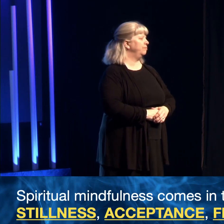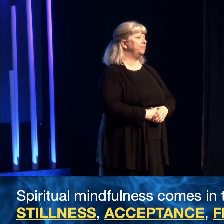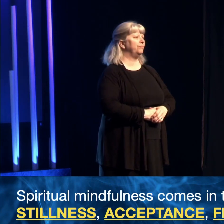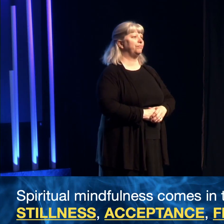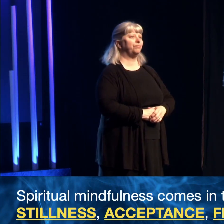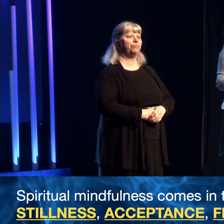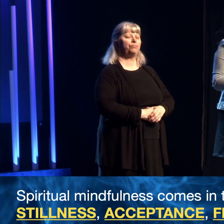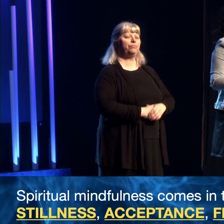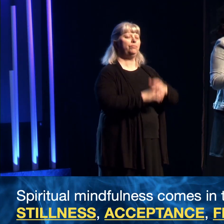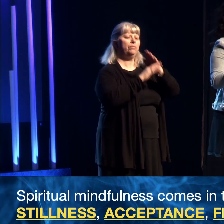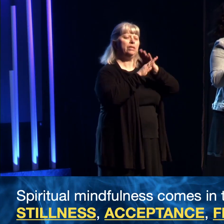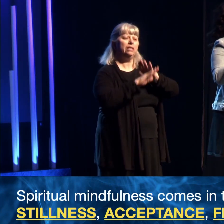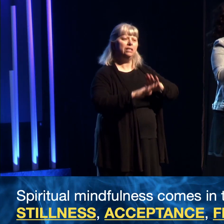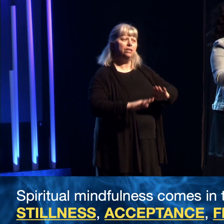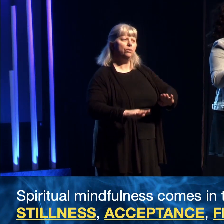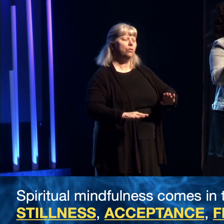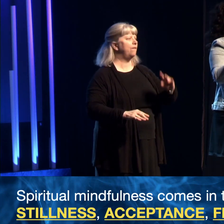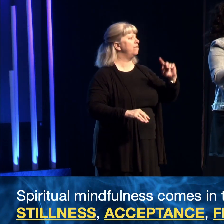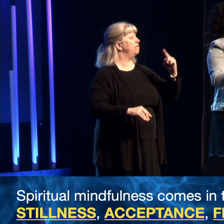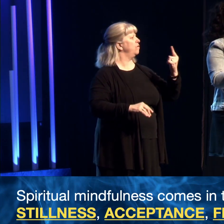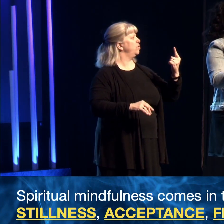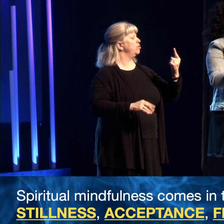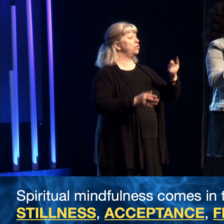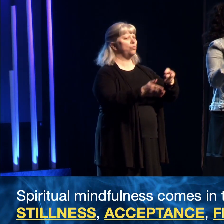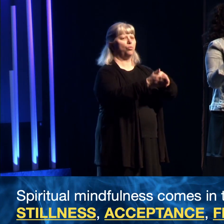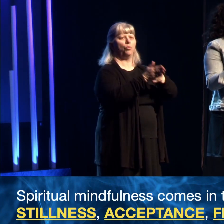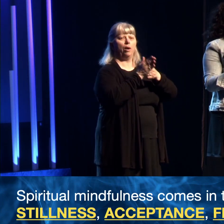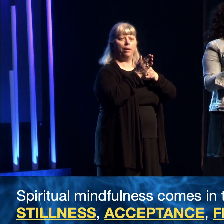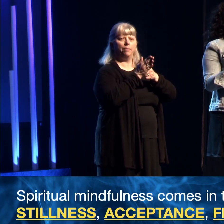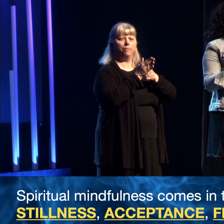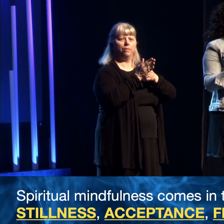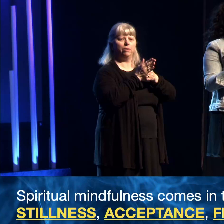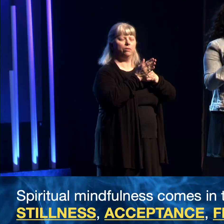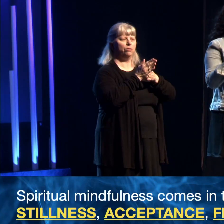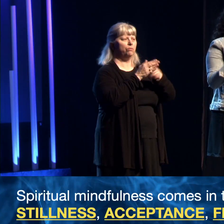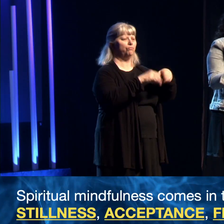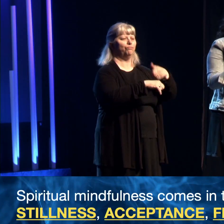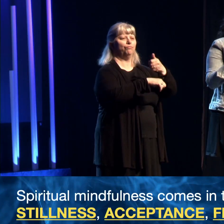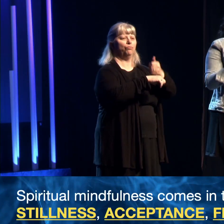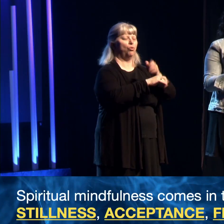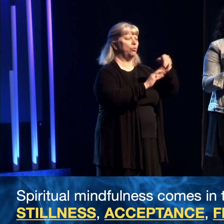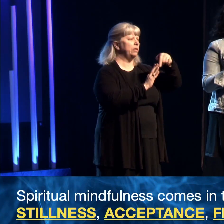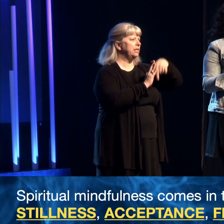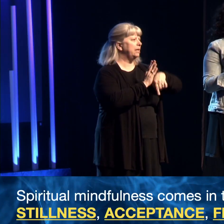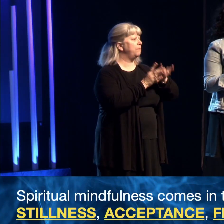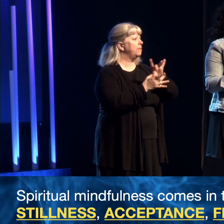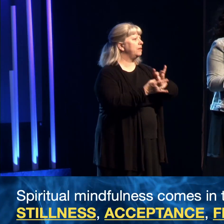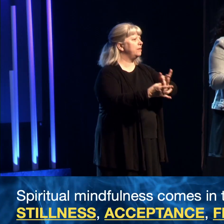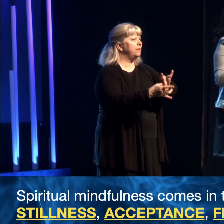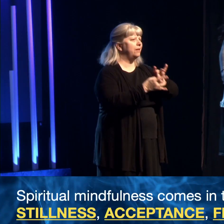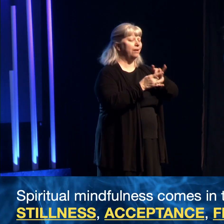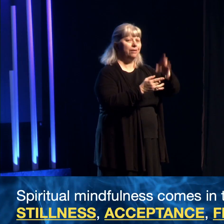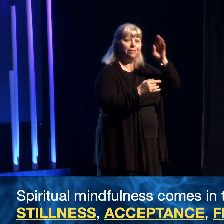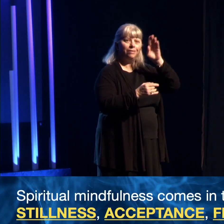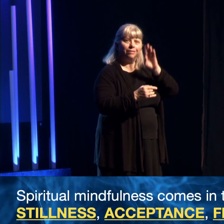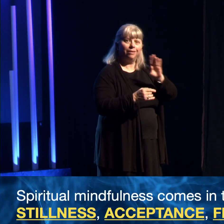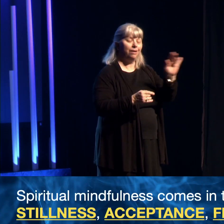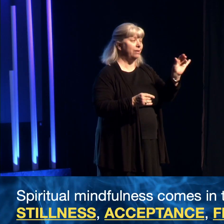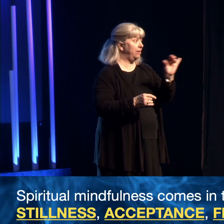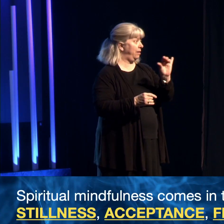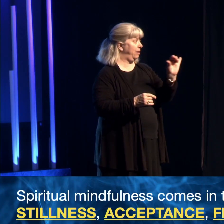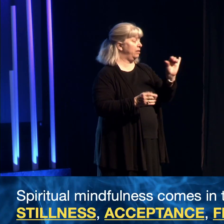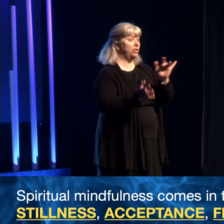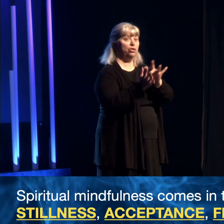Now, stillness is the first requirement to manifest your deep connection to God. Just as